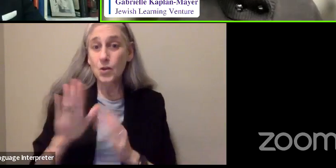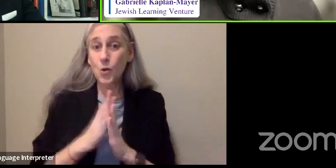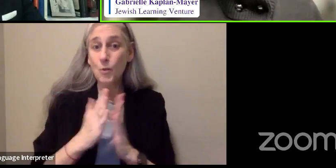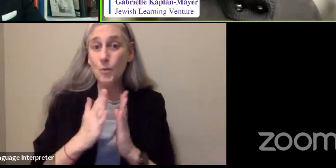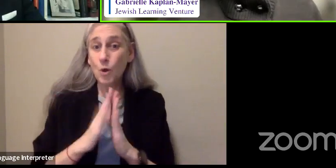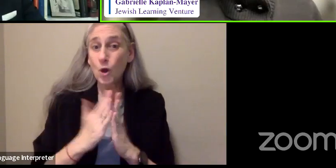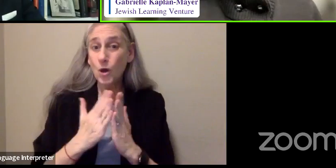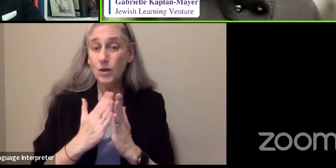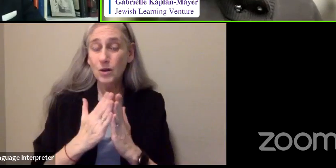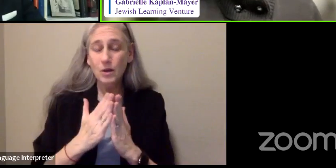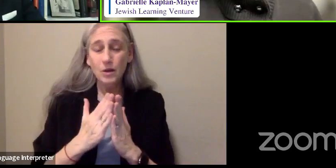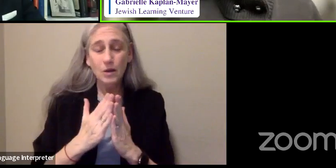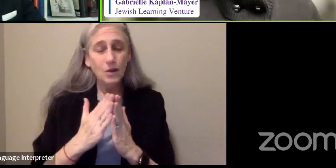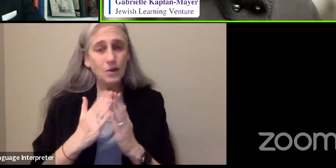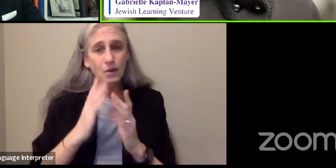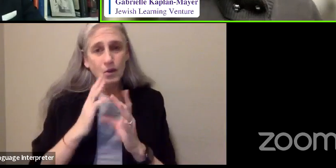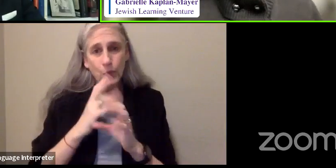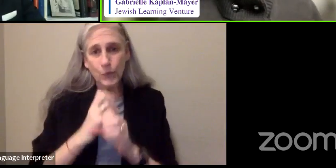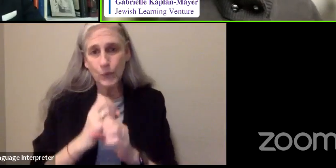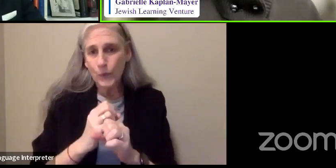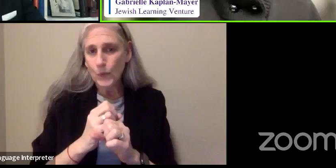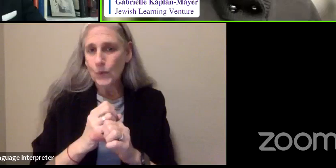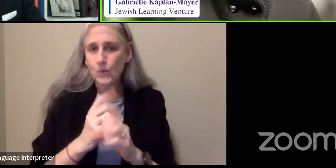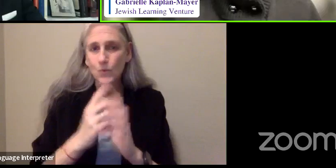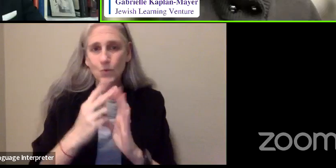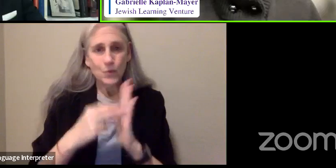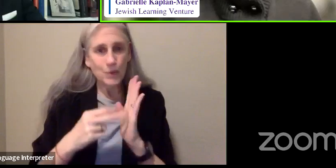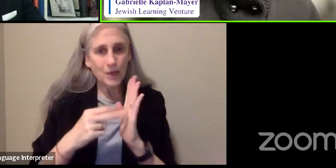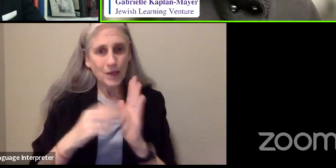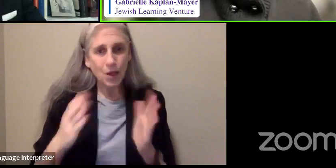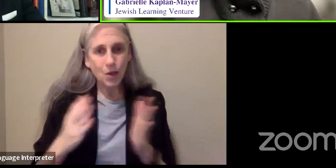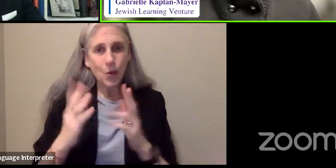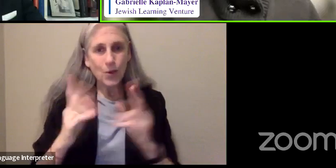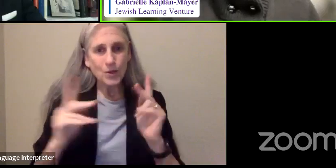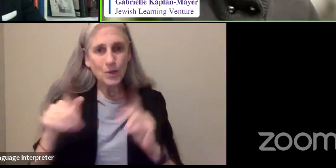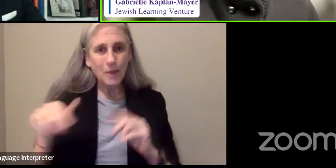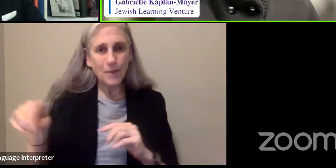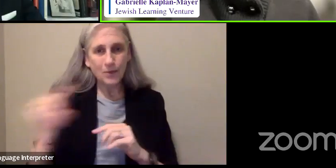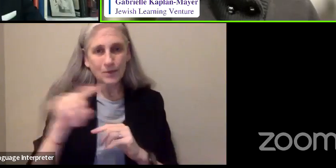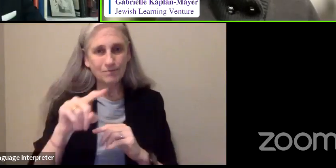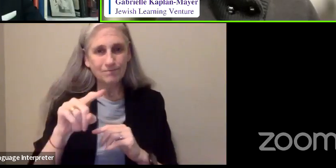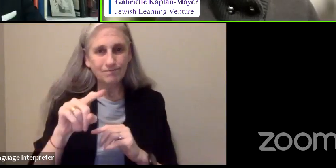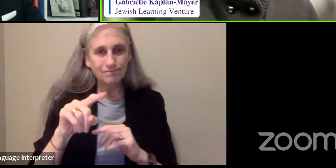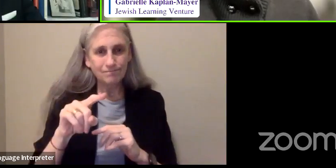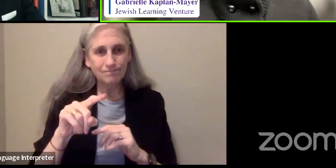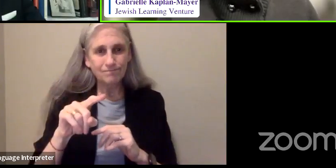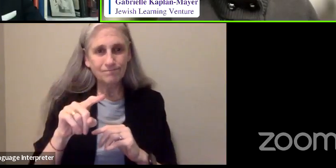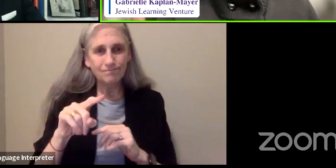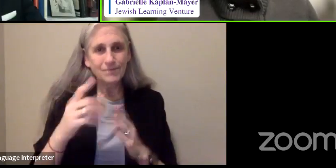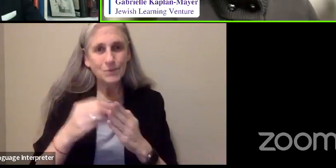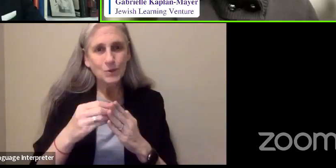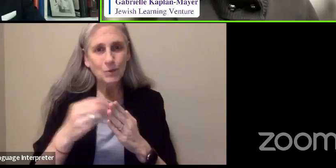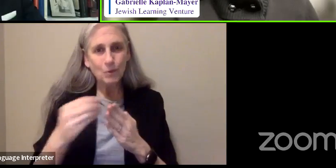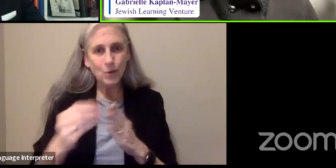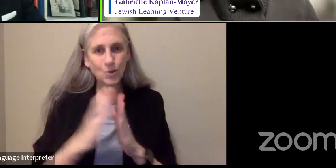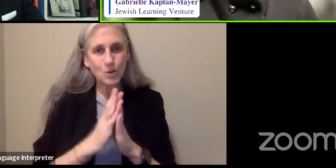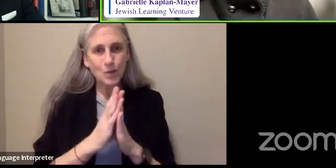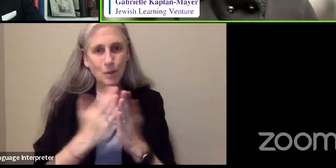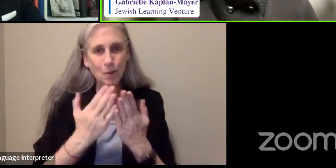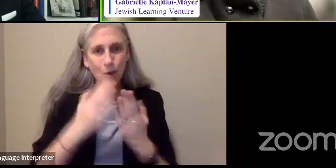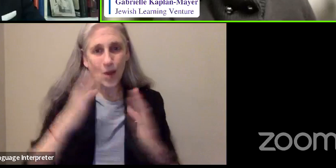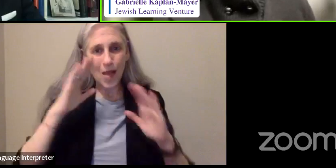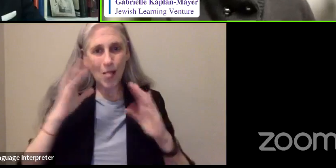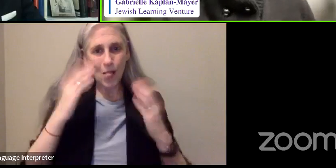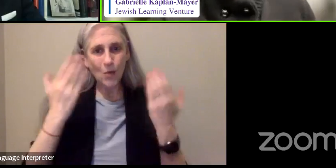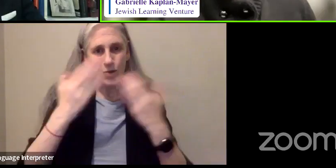so riveting to read. And again, encourage people to pick up Hello Darkness and to go through that